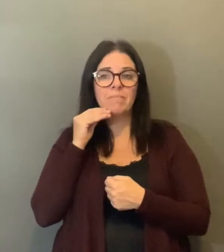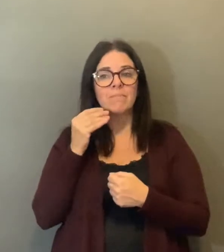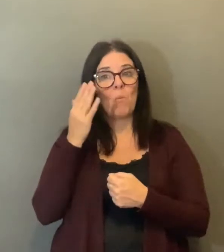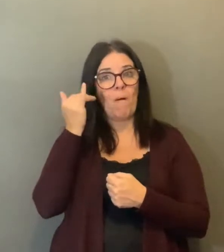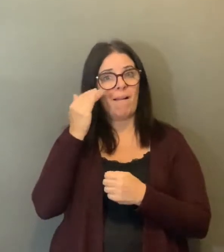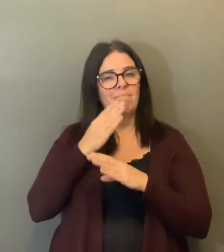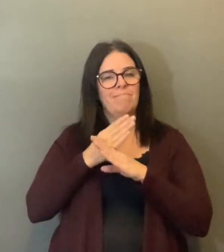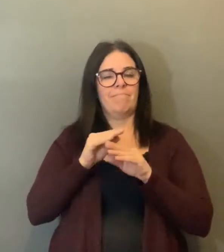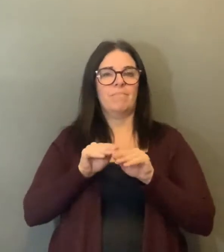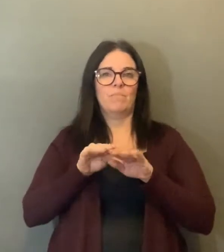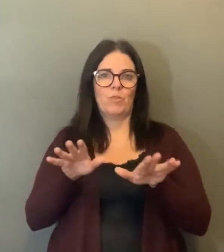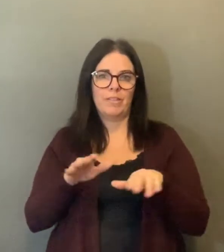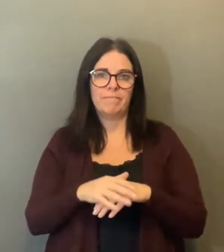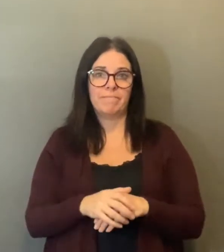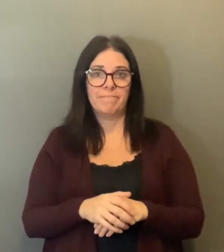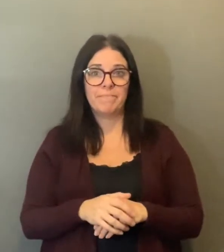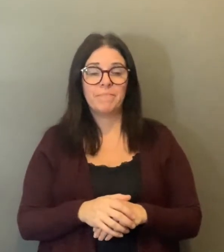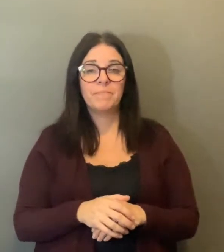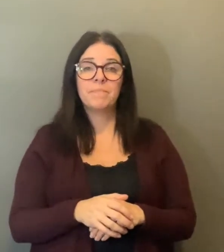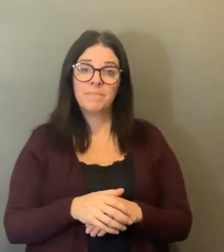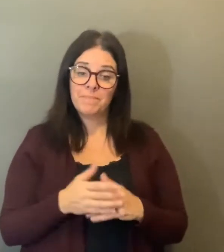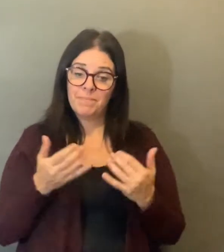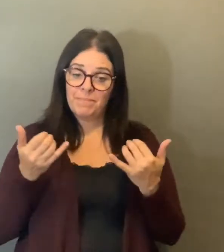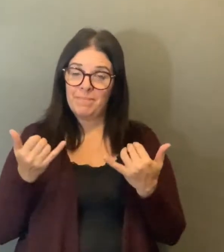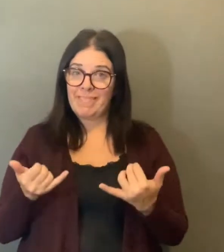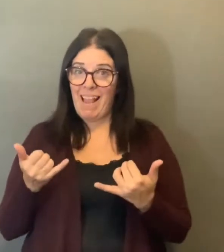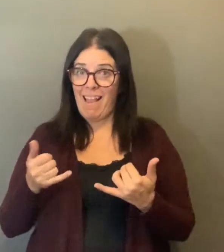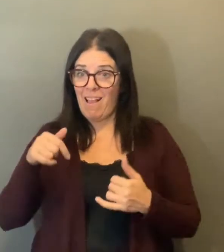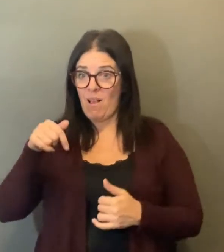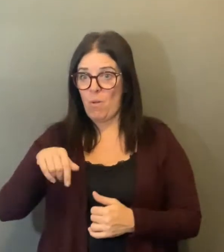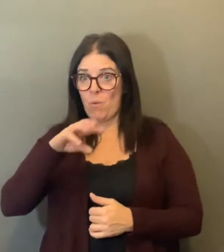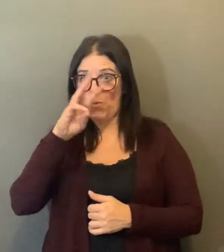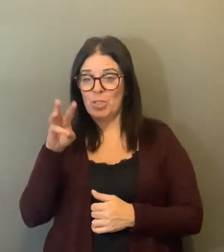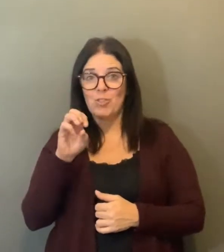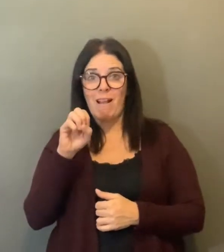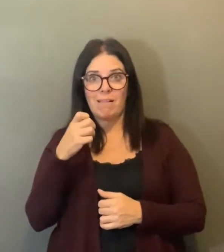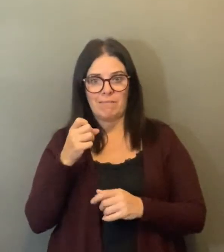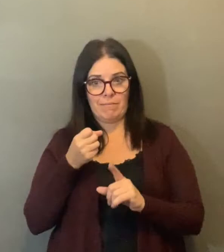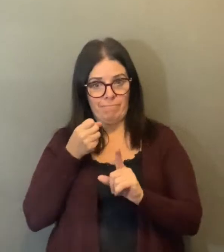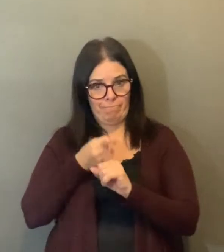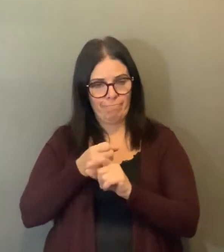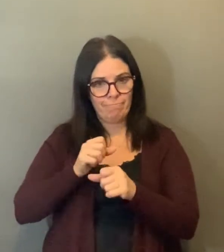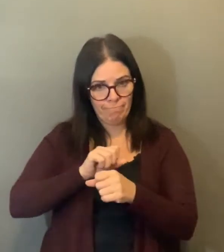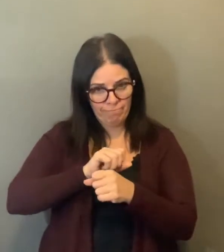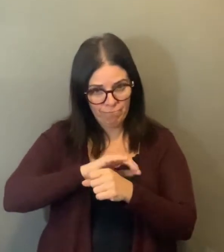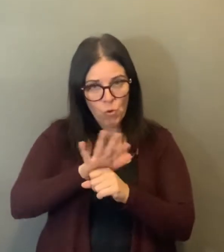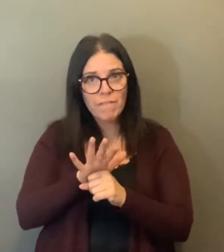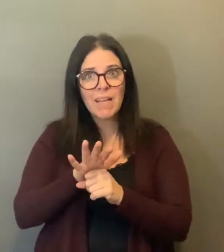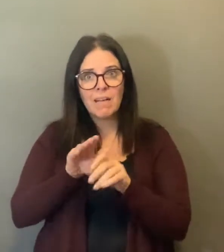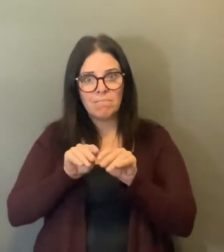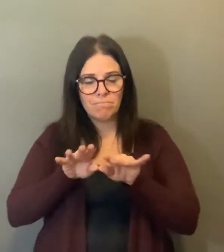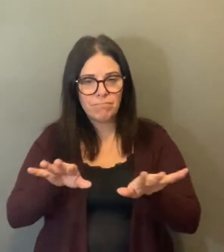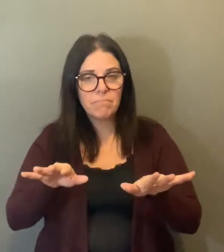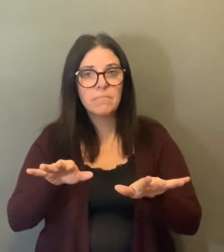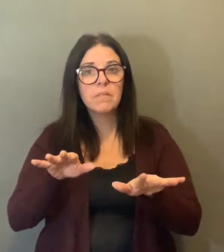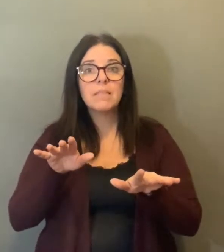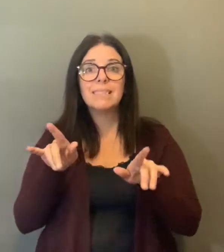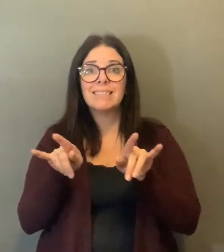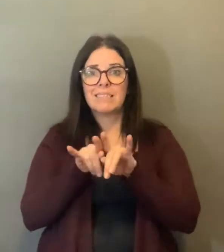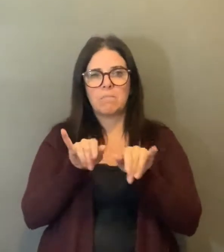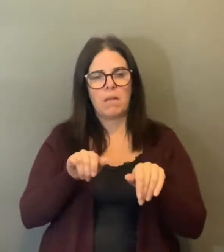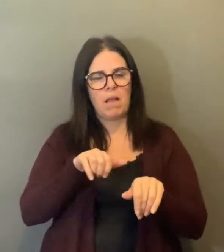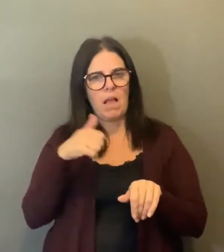are preparing to reduce the impact of flooding in our community. Please take all precautions to ensure the safety of yourself and your loved ones